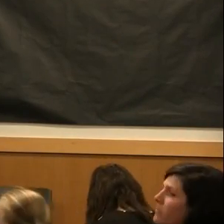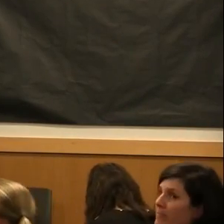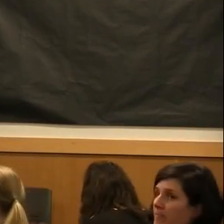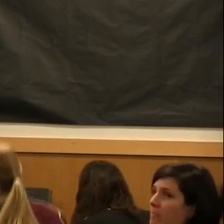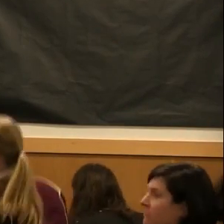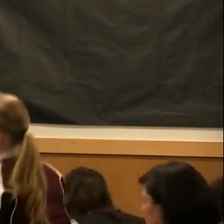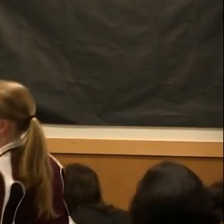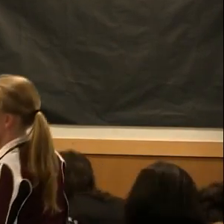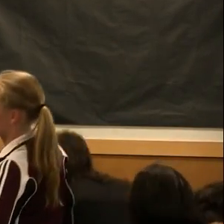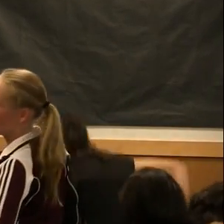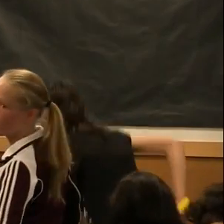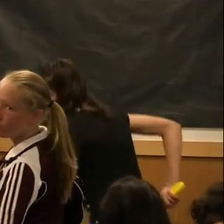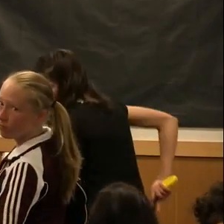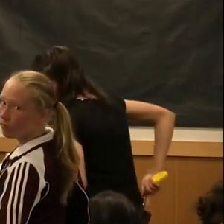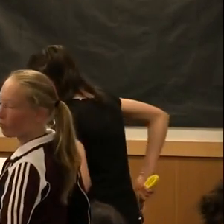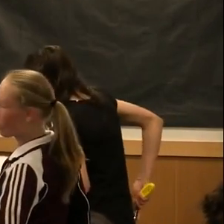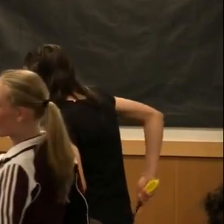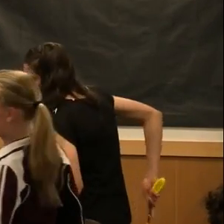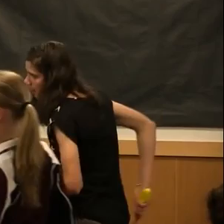Thank you,